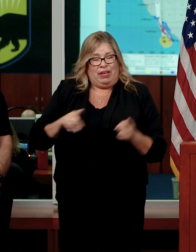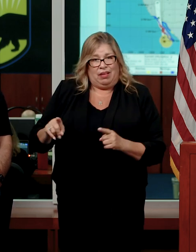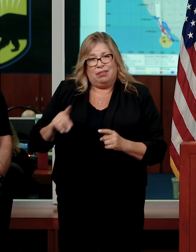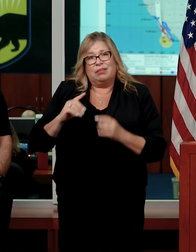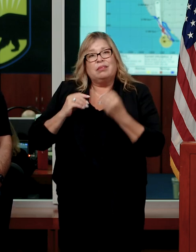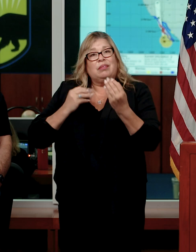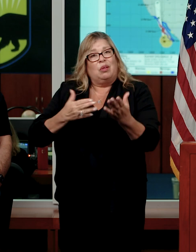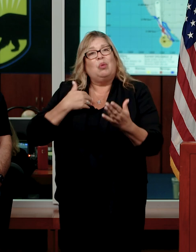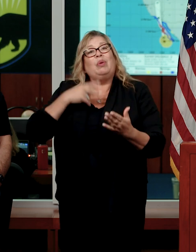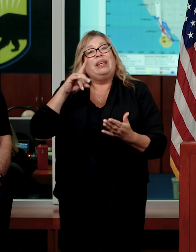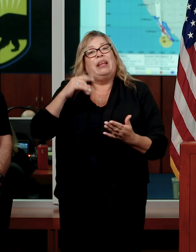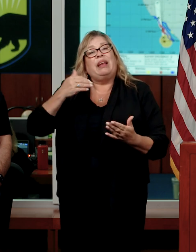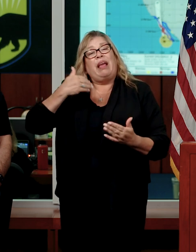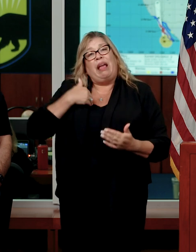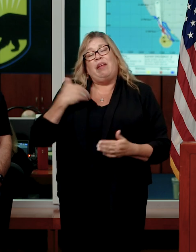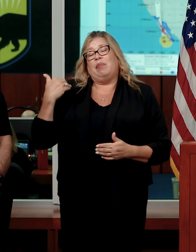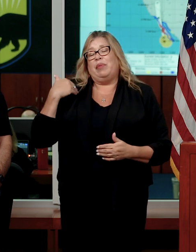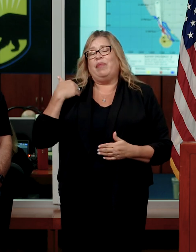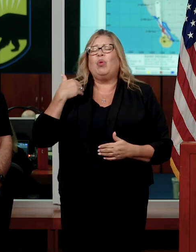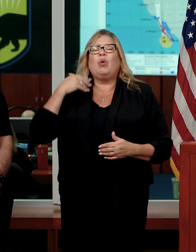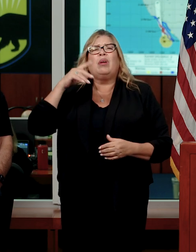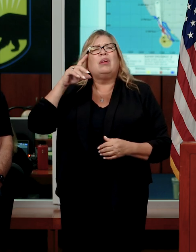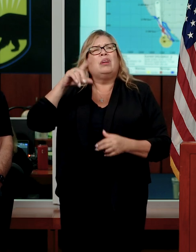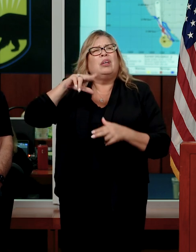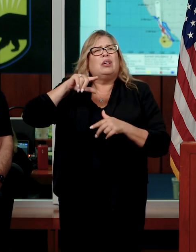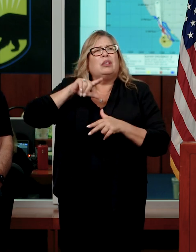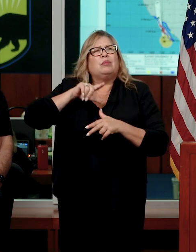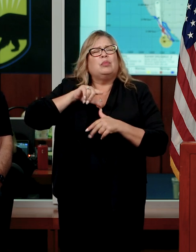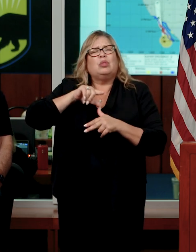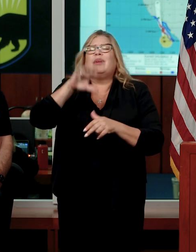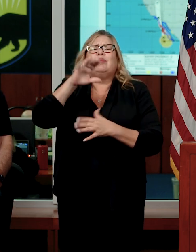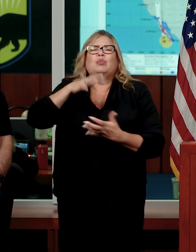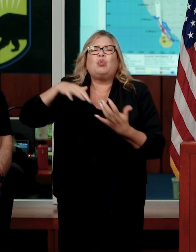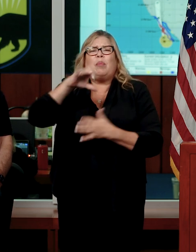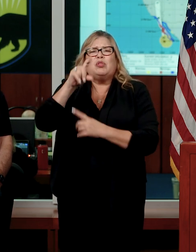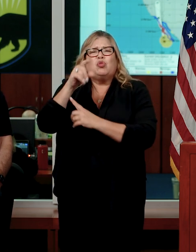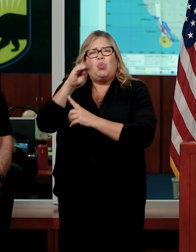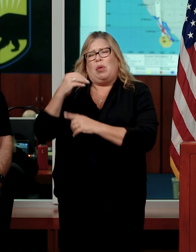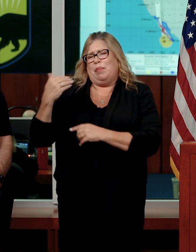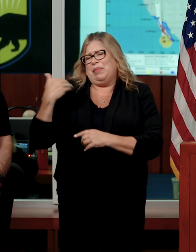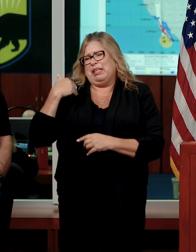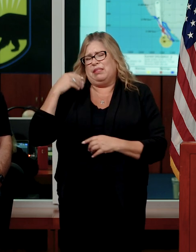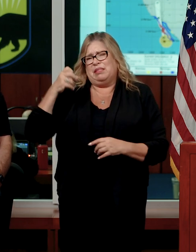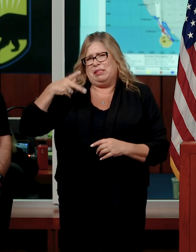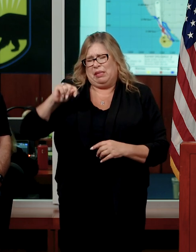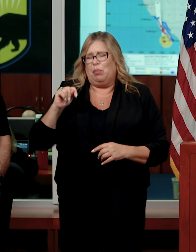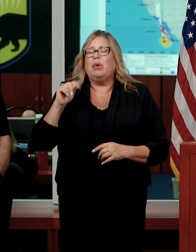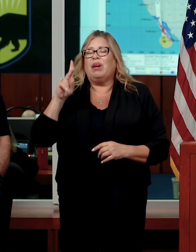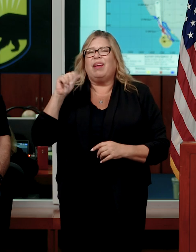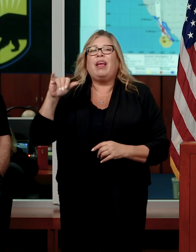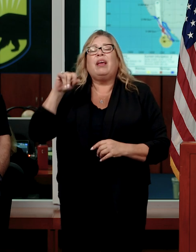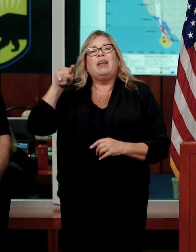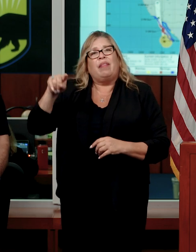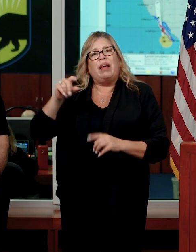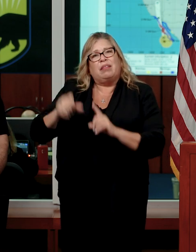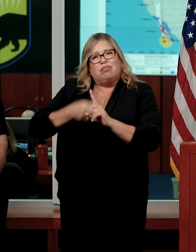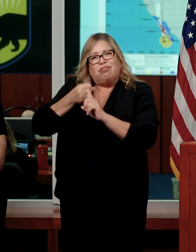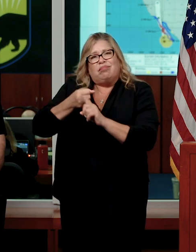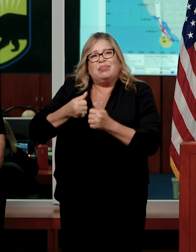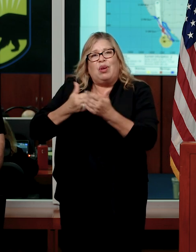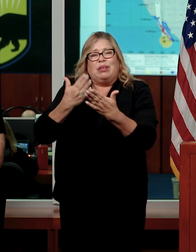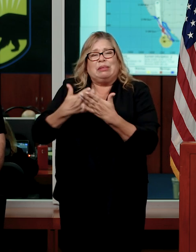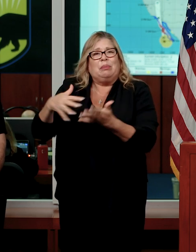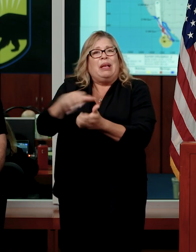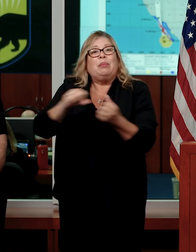have a decaying Tropical Storm K last September that caused extensive damage, particularly in Santa Barbara